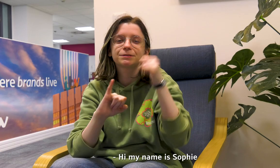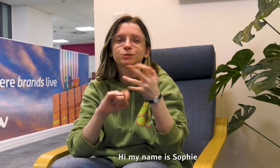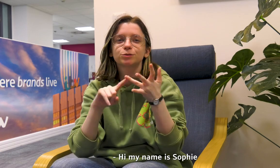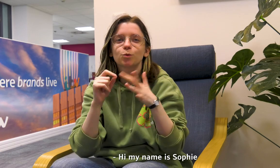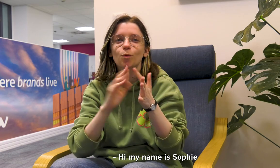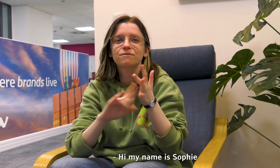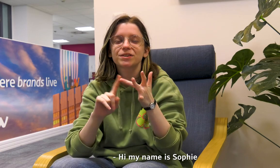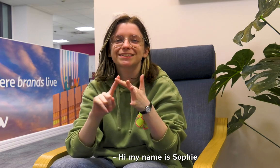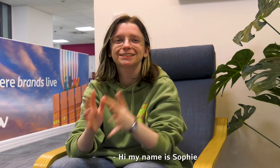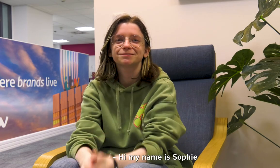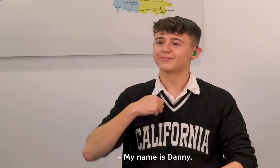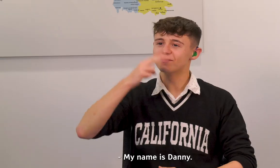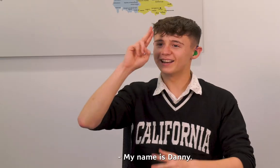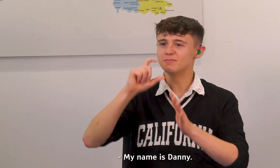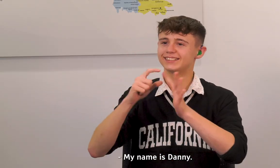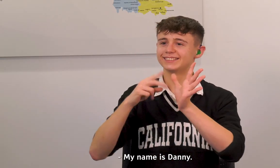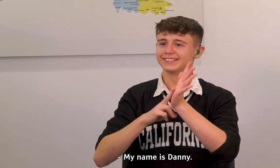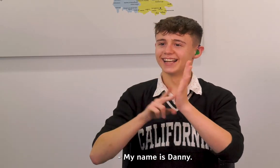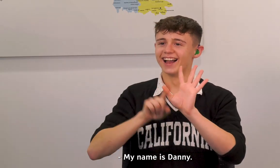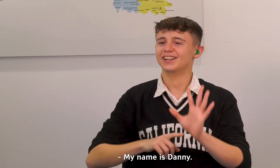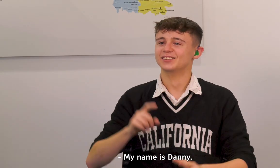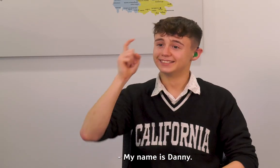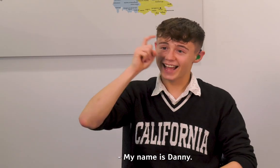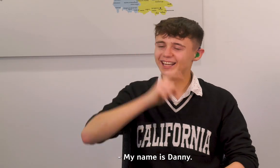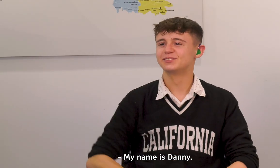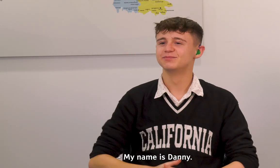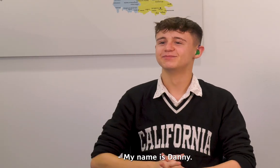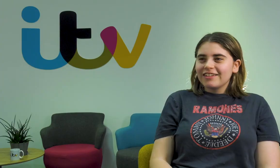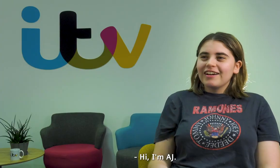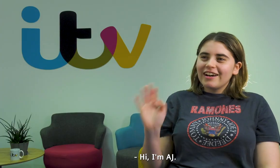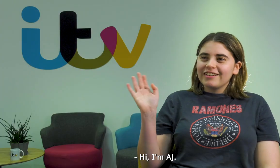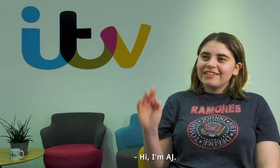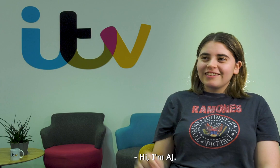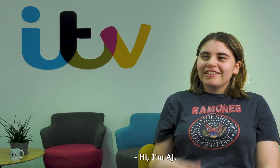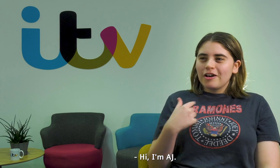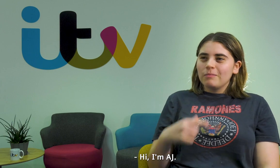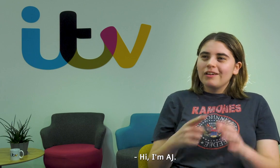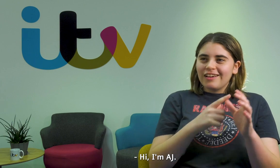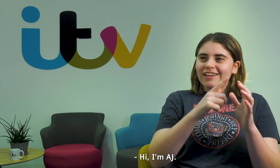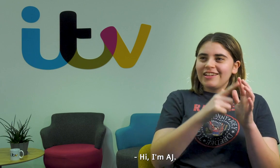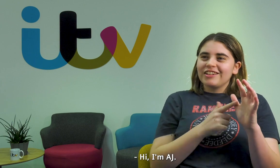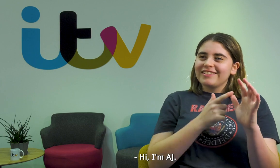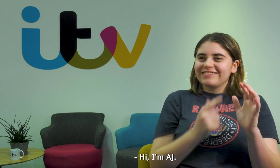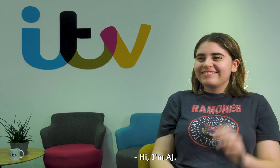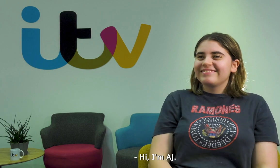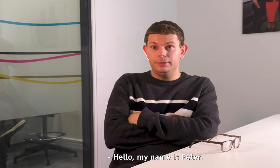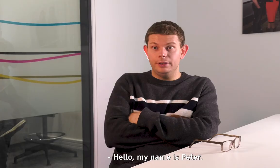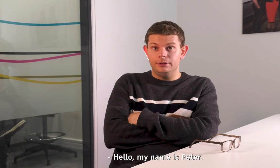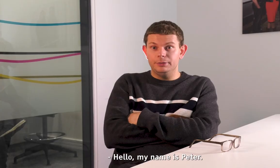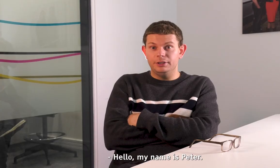Hi, my name's Sophie. My name is Danny. Hi, I'm AJ. Hello, my